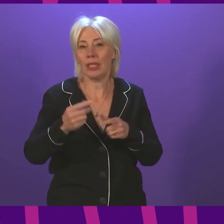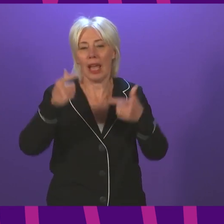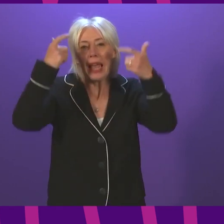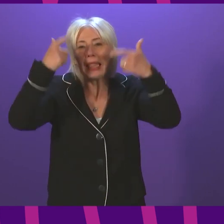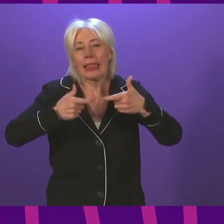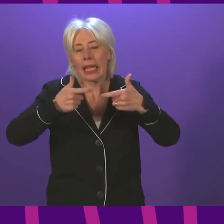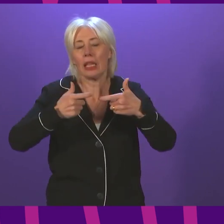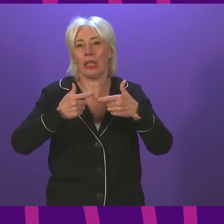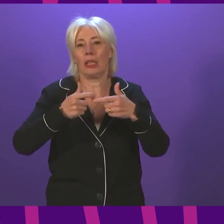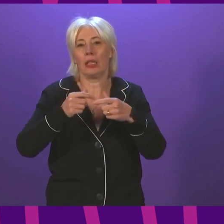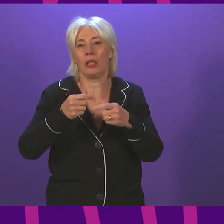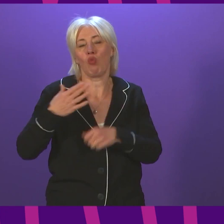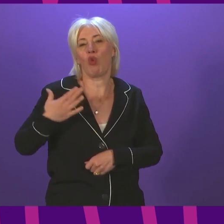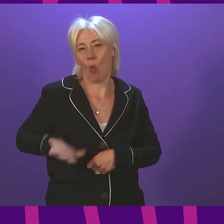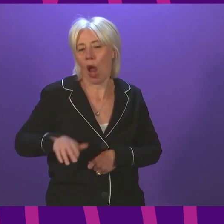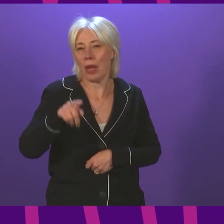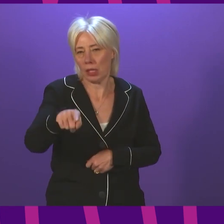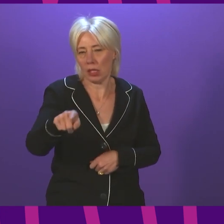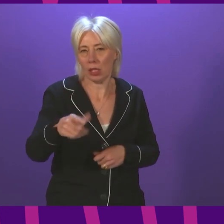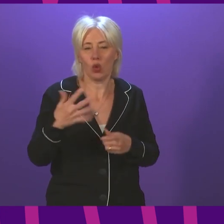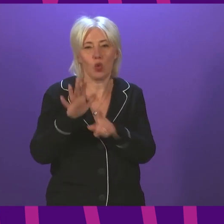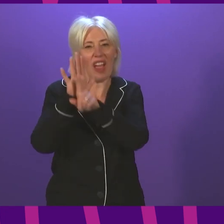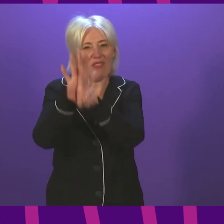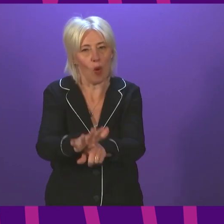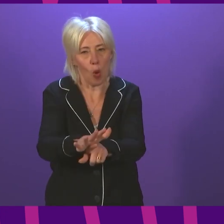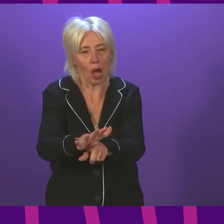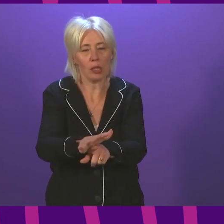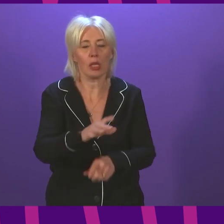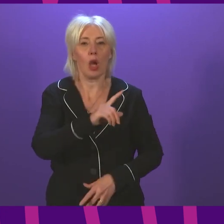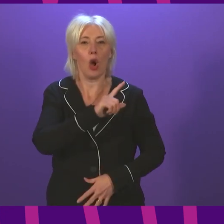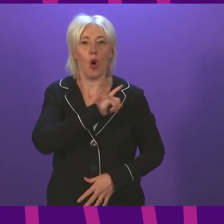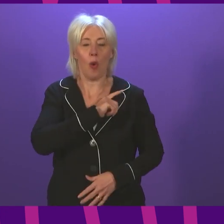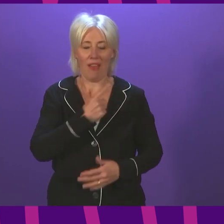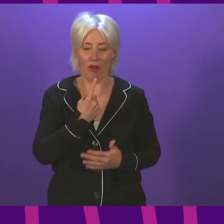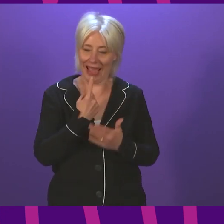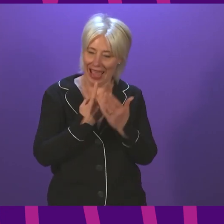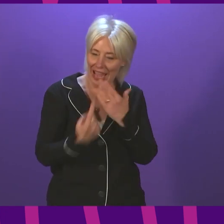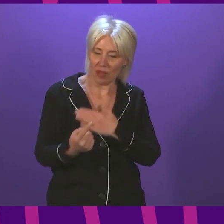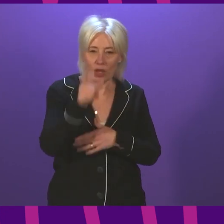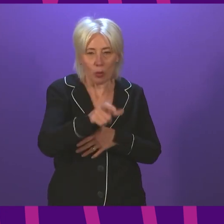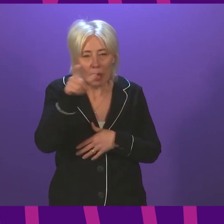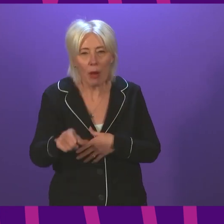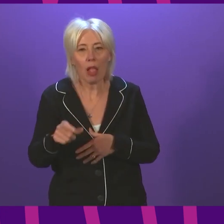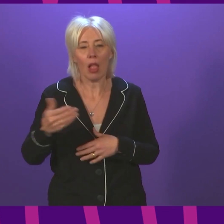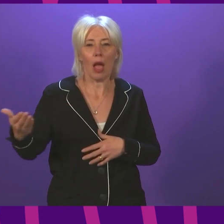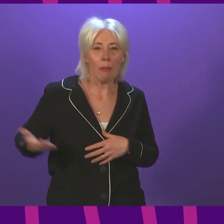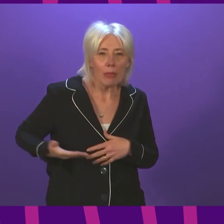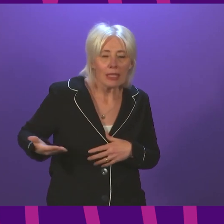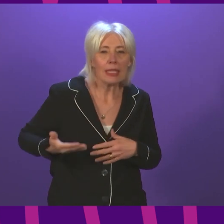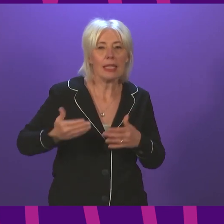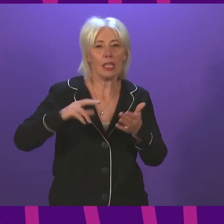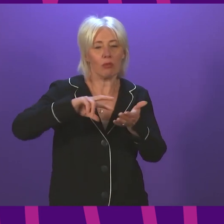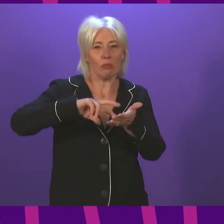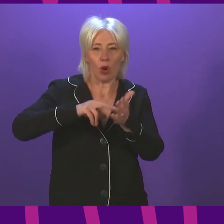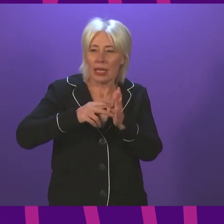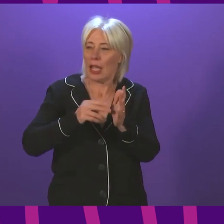at 5am on Friday, and enforcement is to give the ability for individuals and businesses to test arrangements and get used